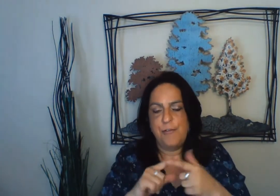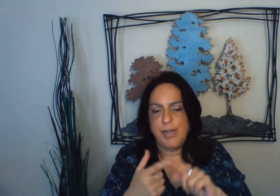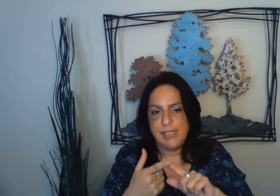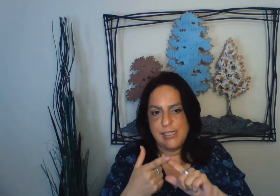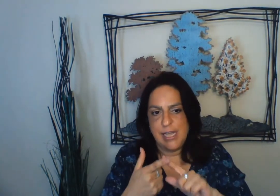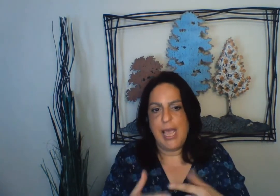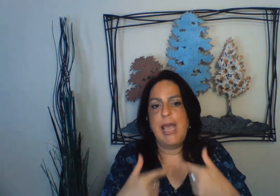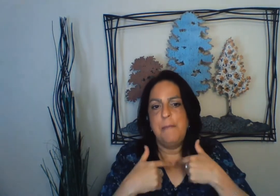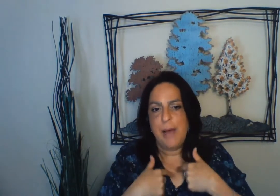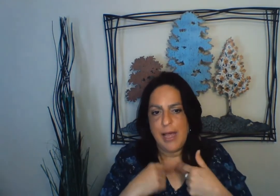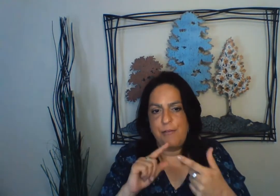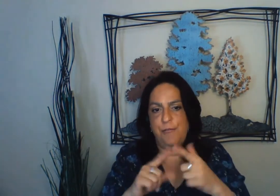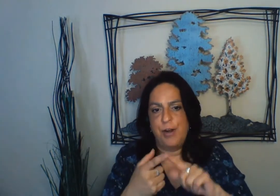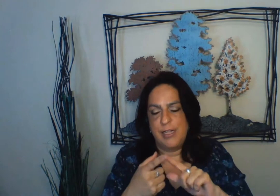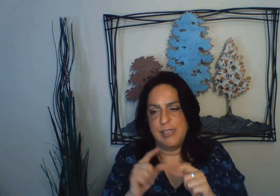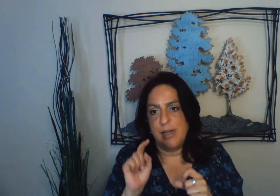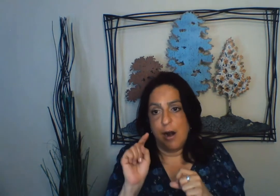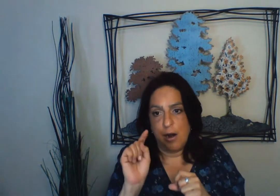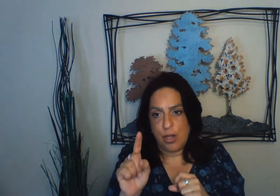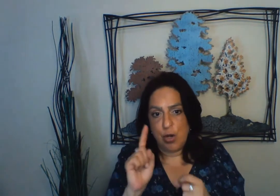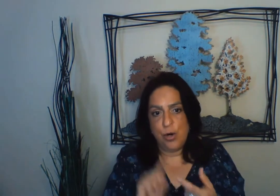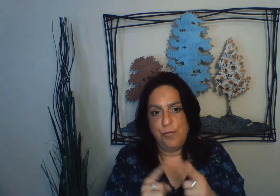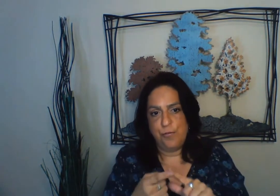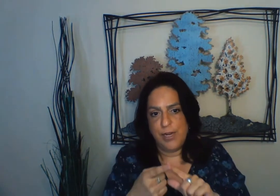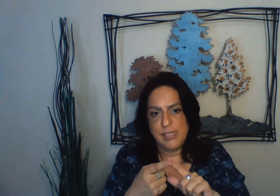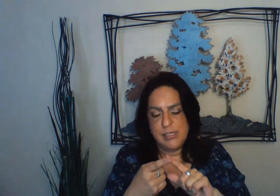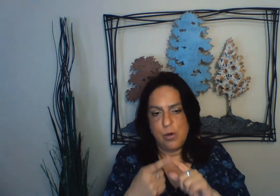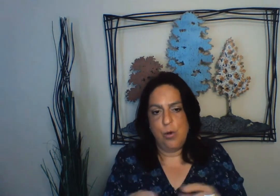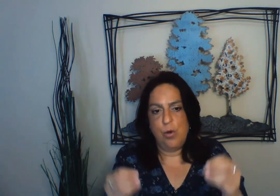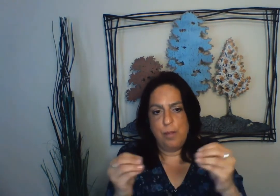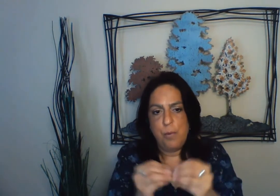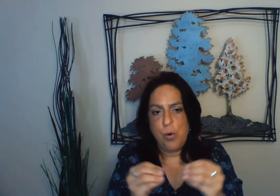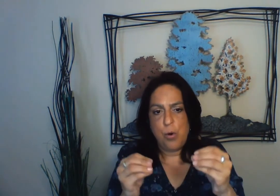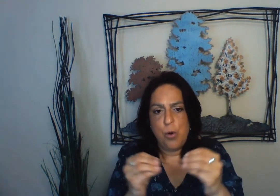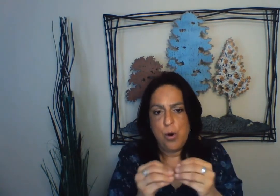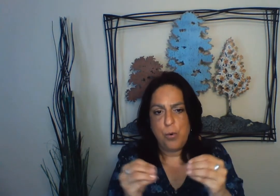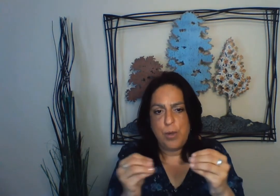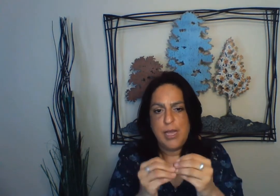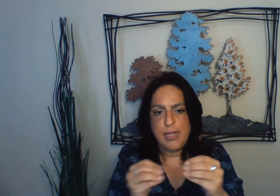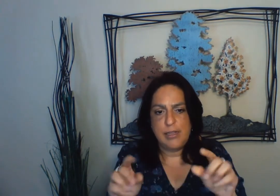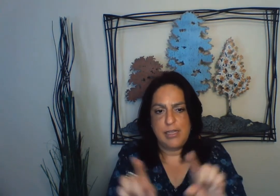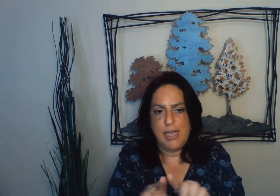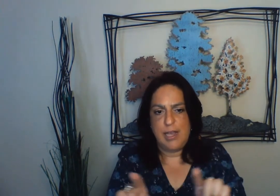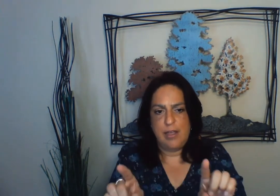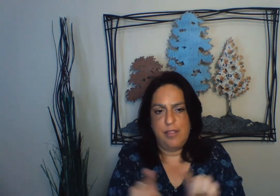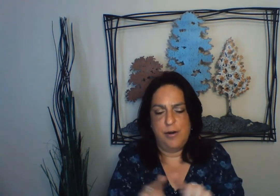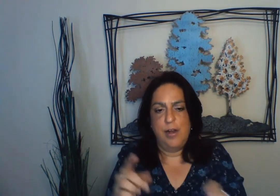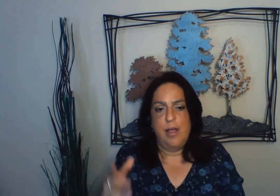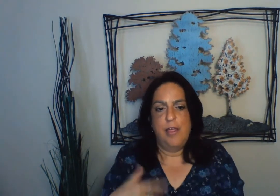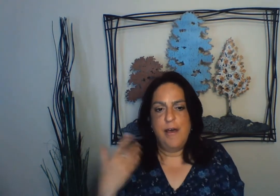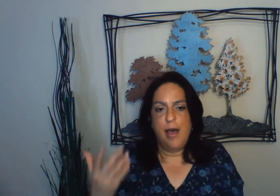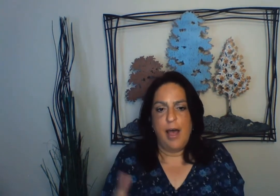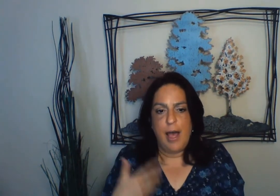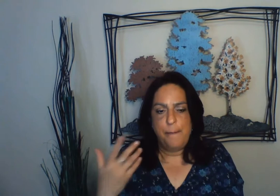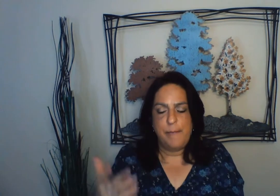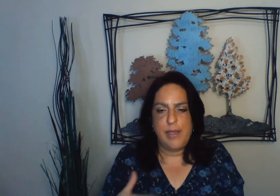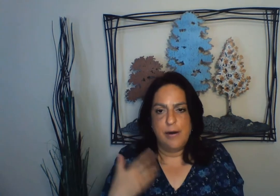friends and my friends are your friends. Oh, the more we get together, together, the happier